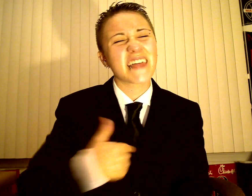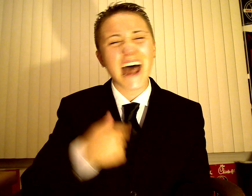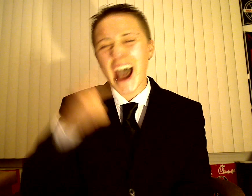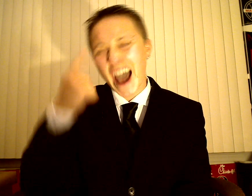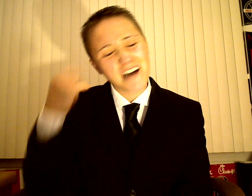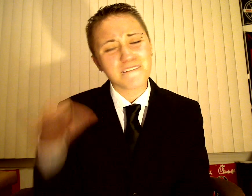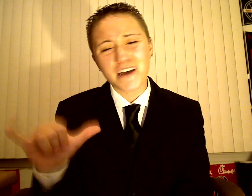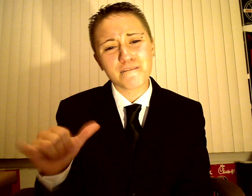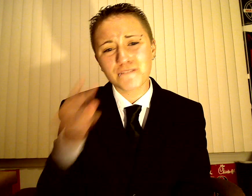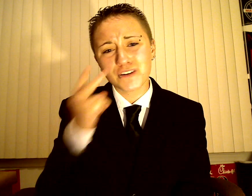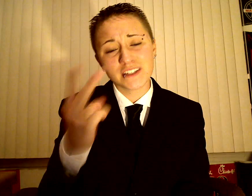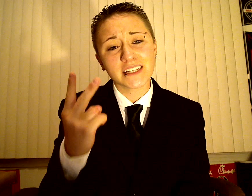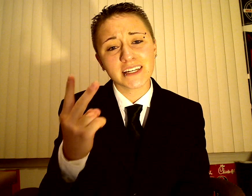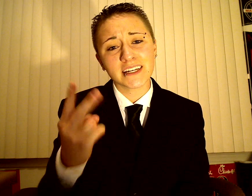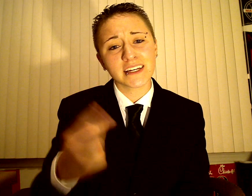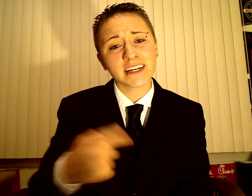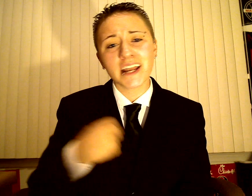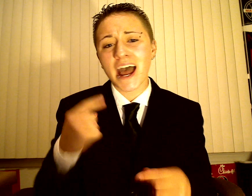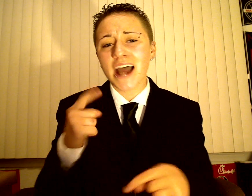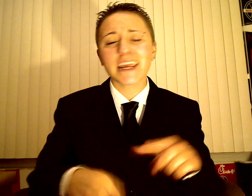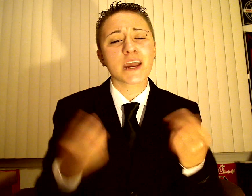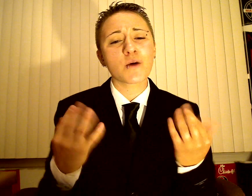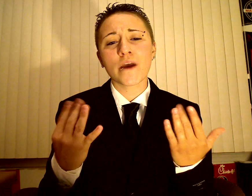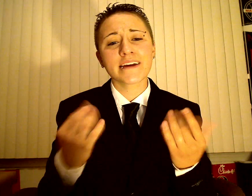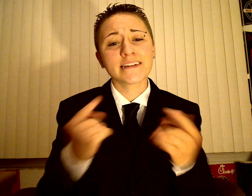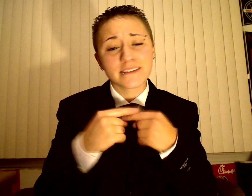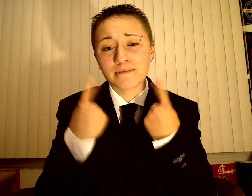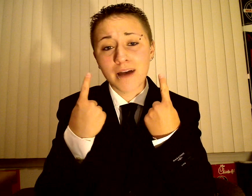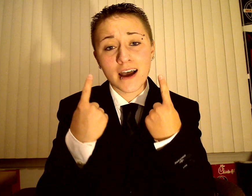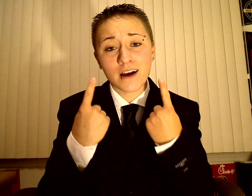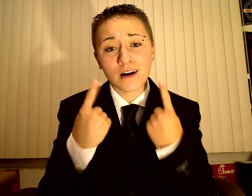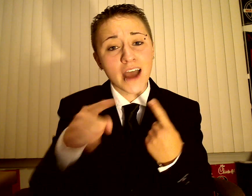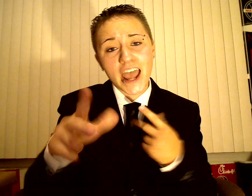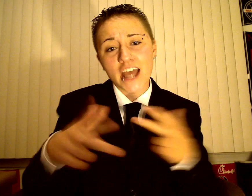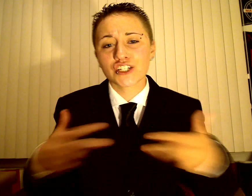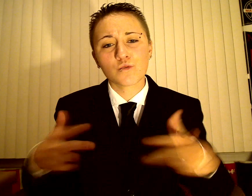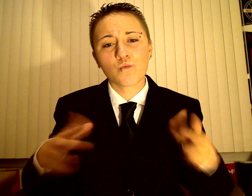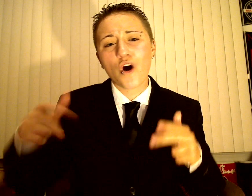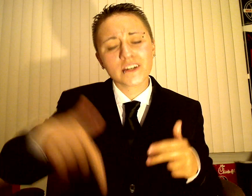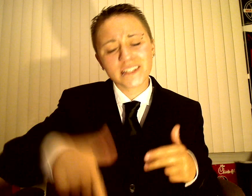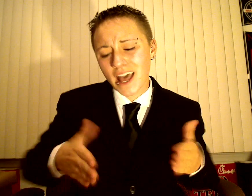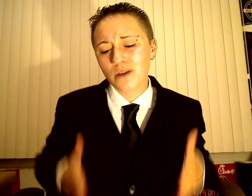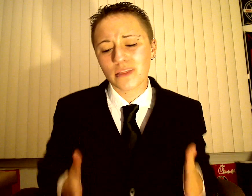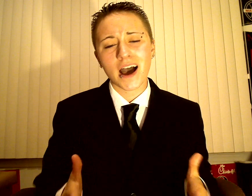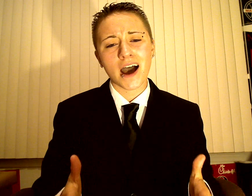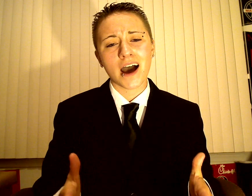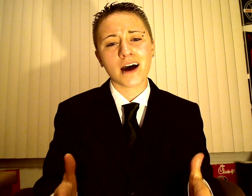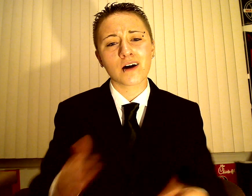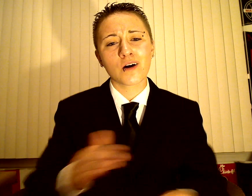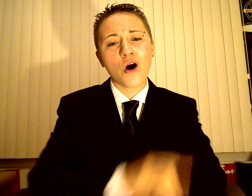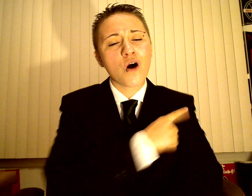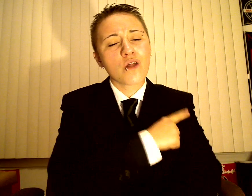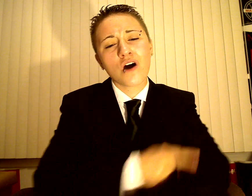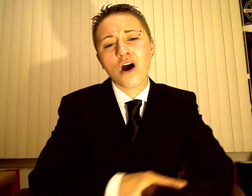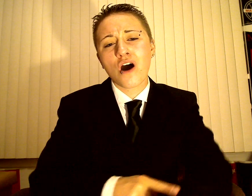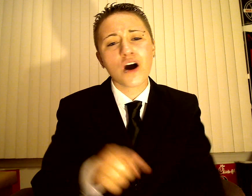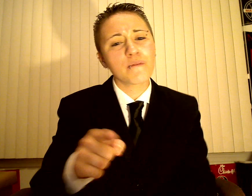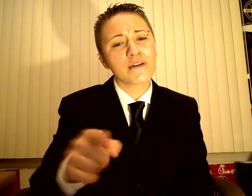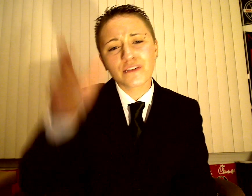that I've ever seen I can't wait to smile as she walks down the aisle On the arm of